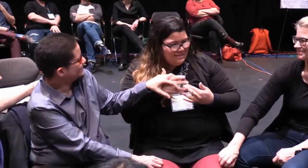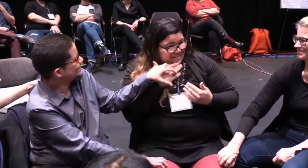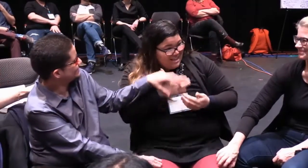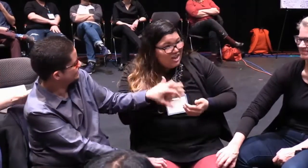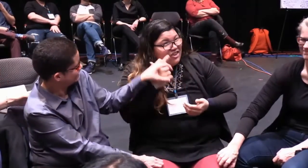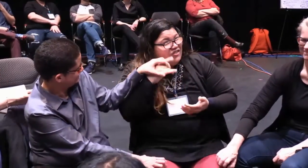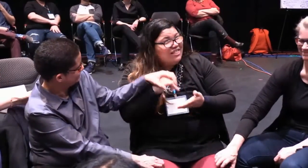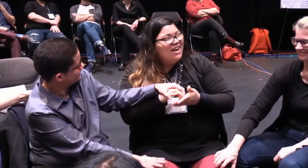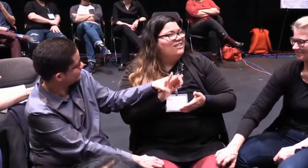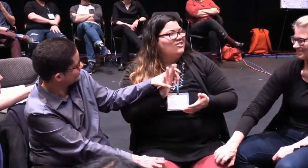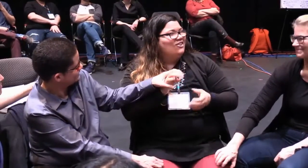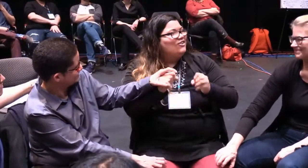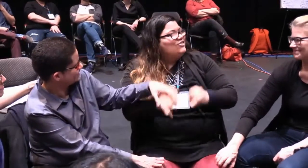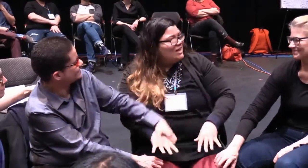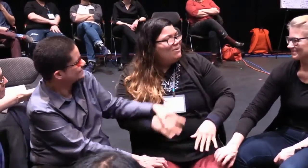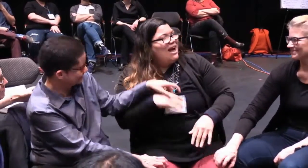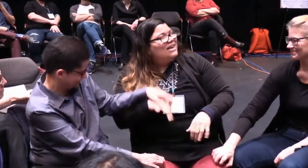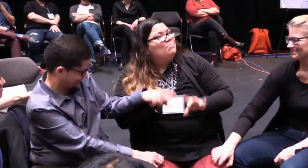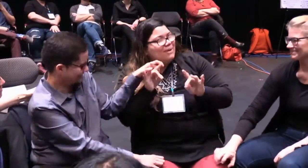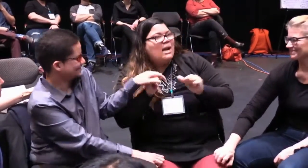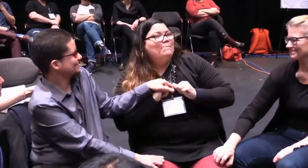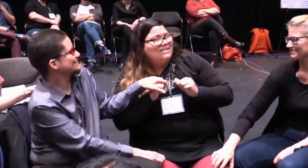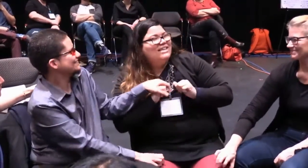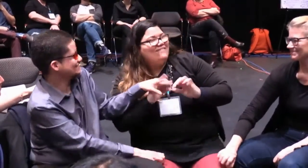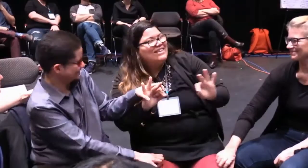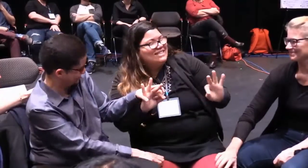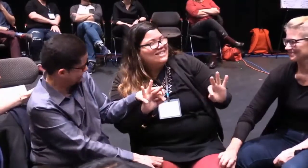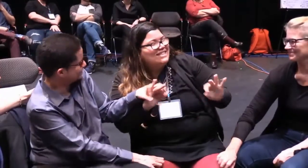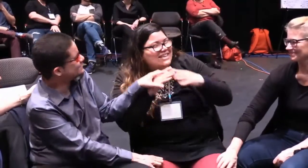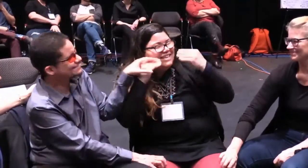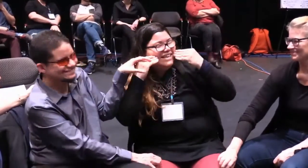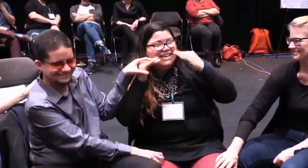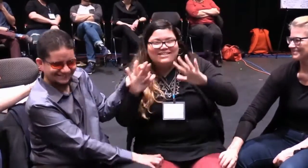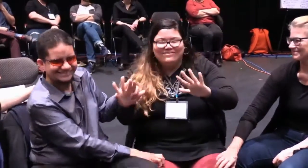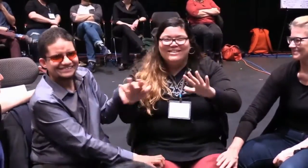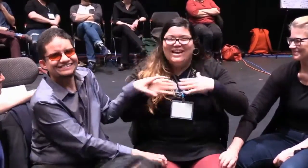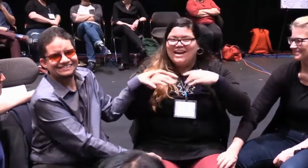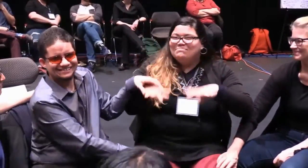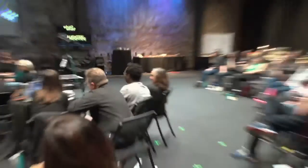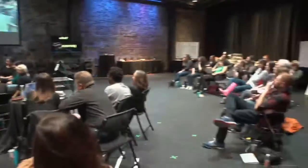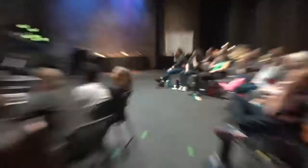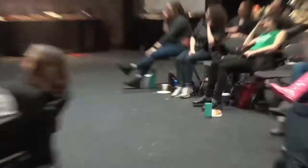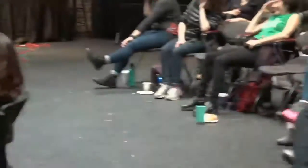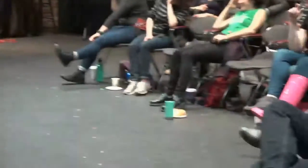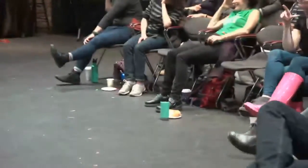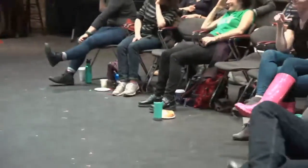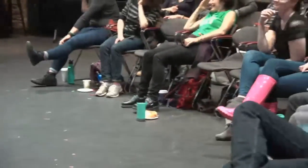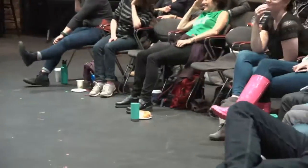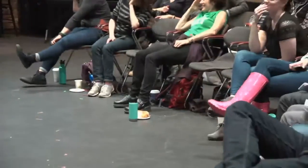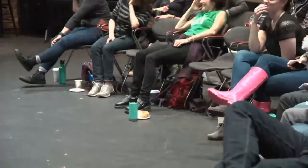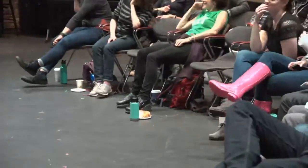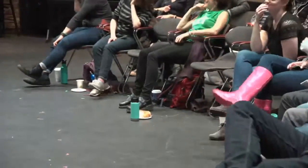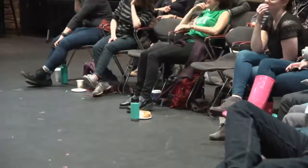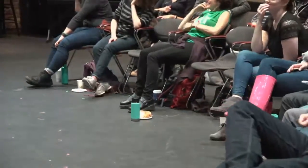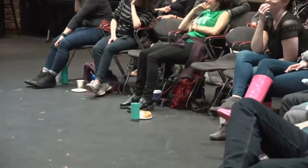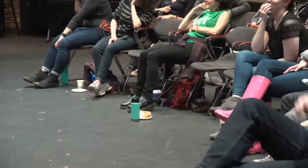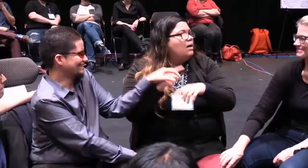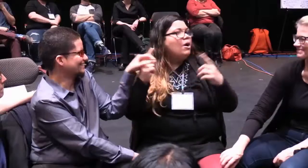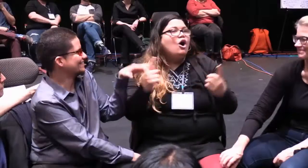And, you know, am I always supposed to be saying thank you for people when they want to help me?